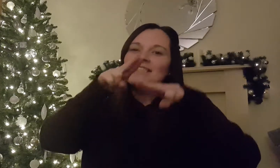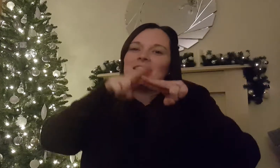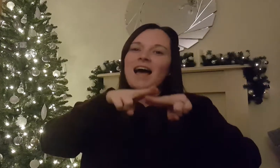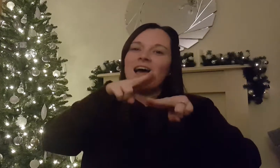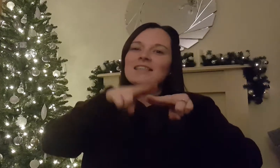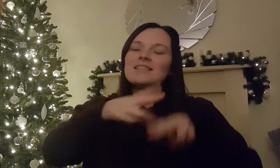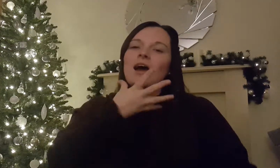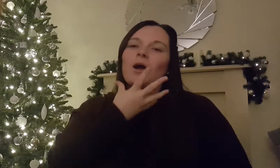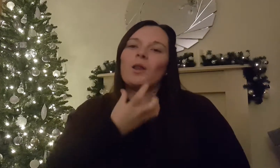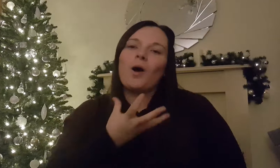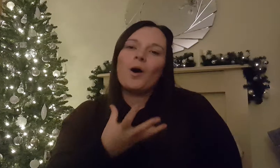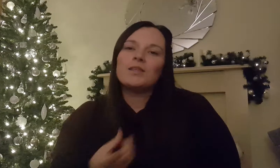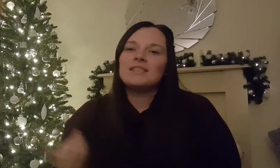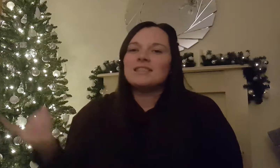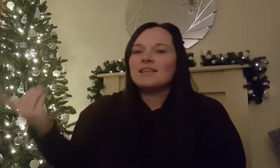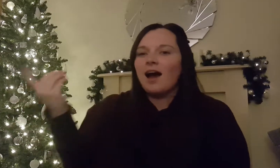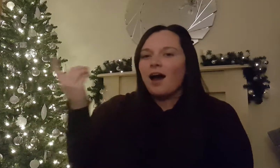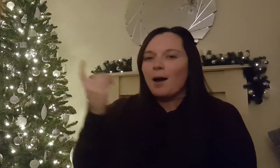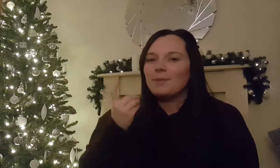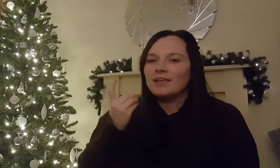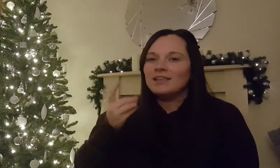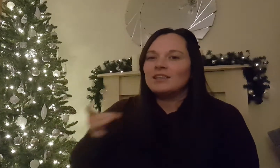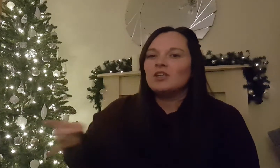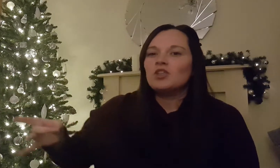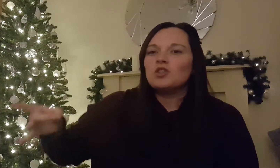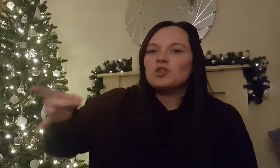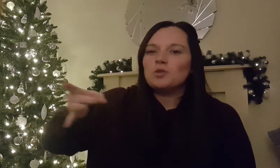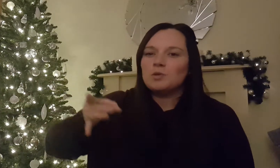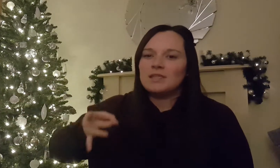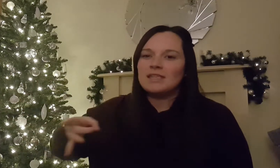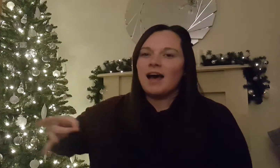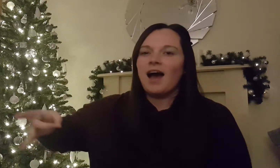Santa Claus is coming to town.